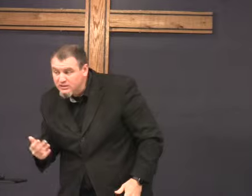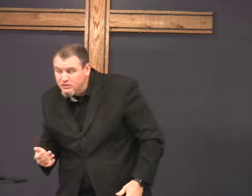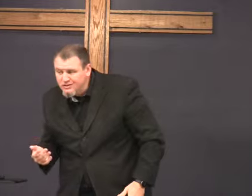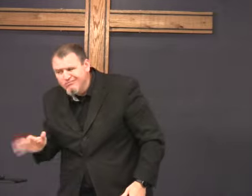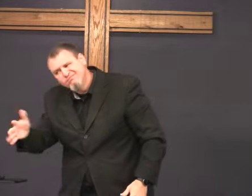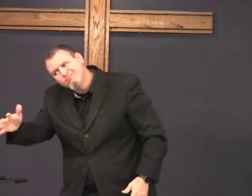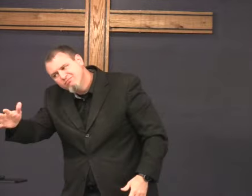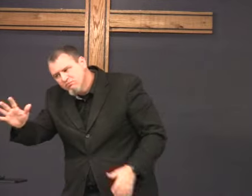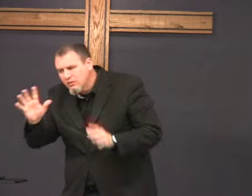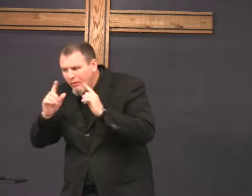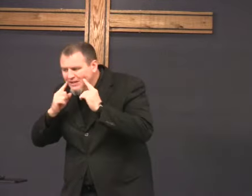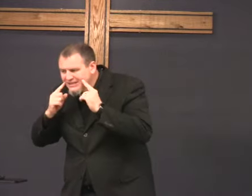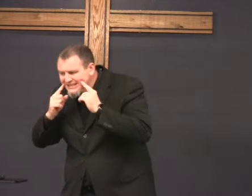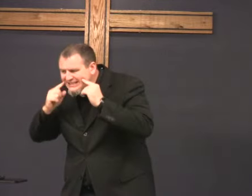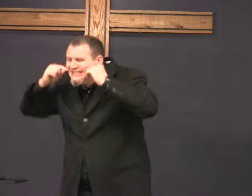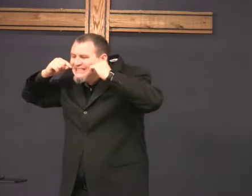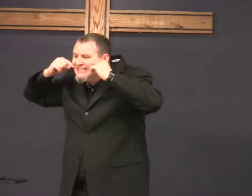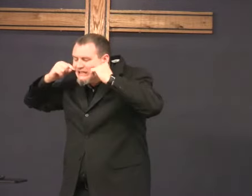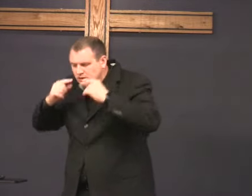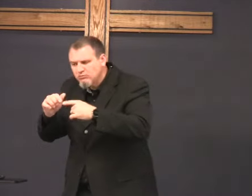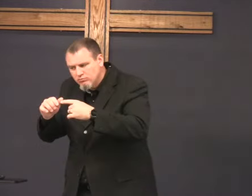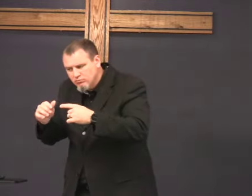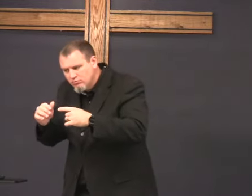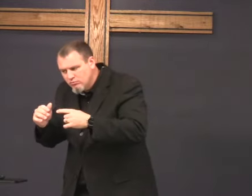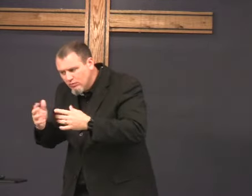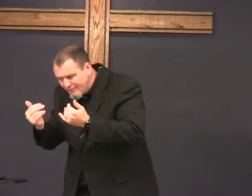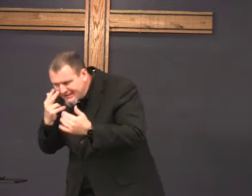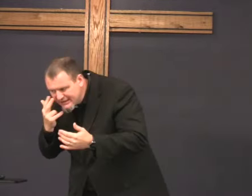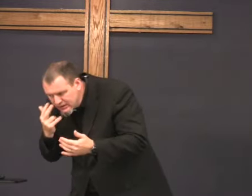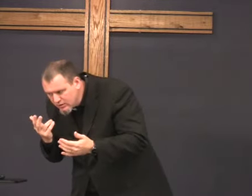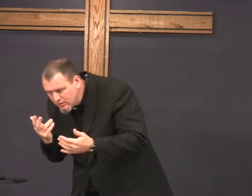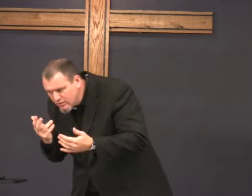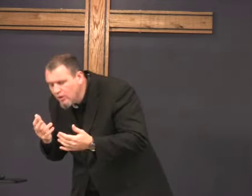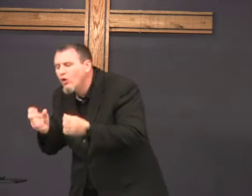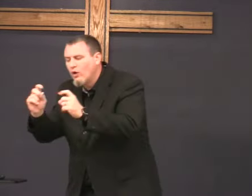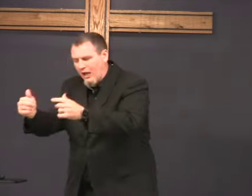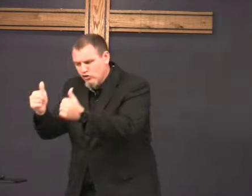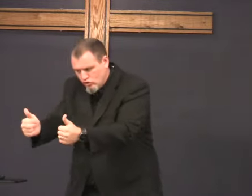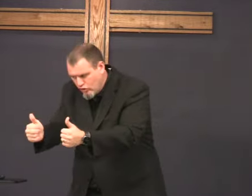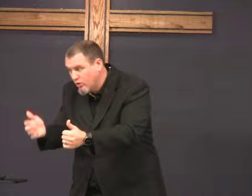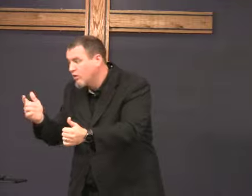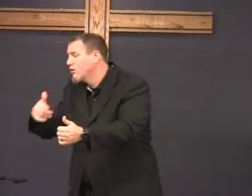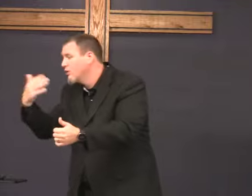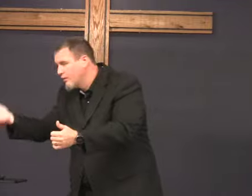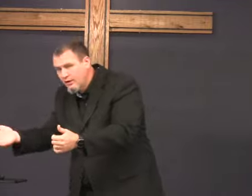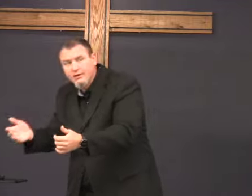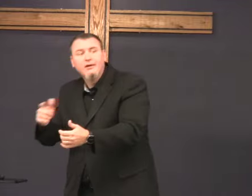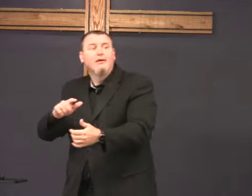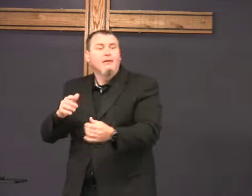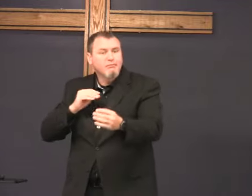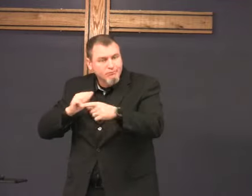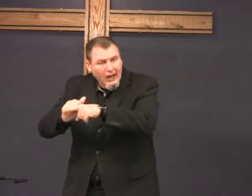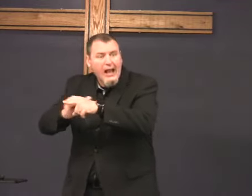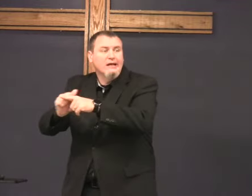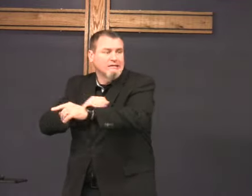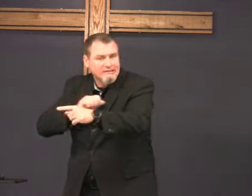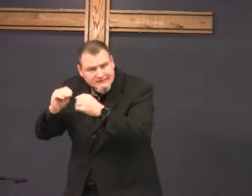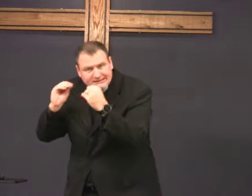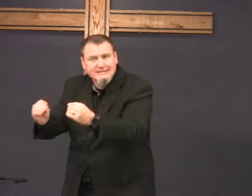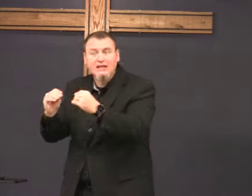come on let me see your smile good let me see that smile okay okay okay good now you and we practice